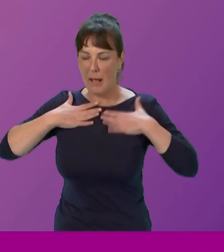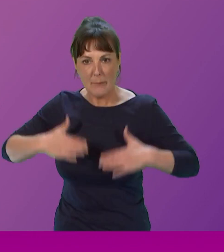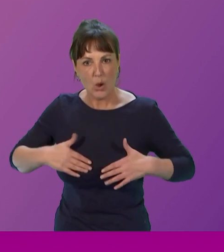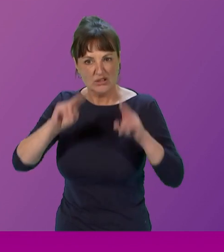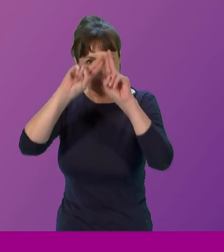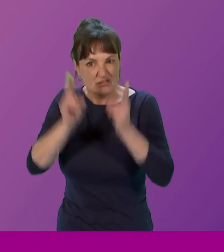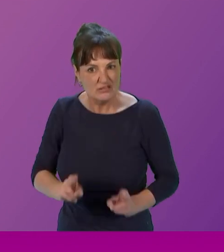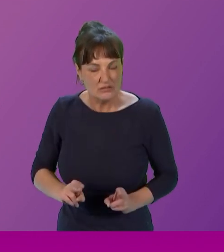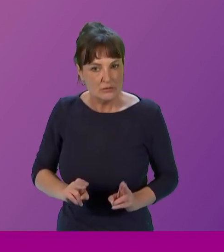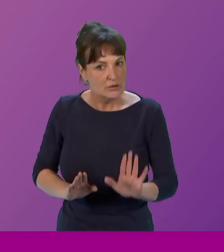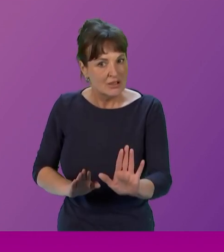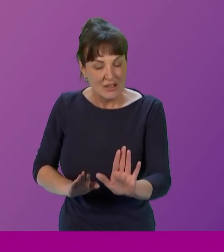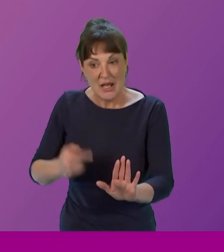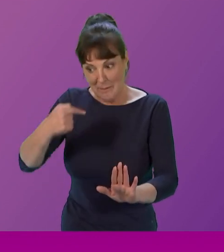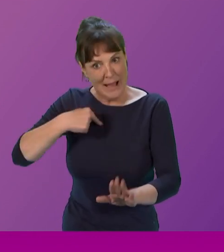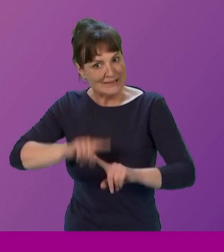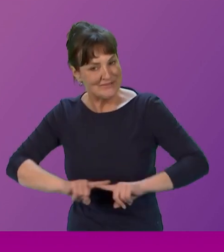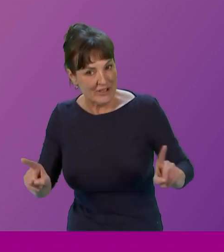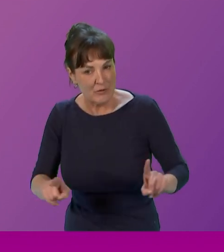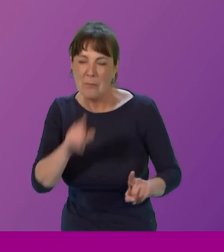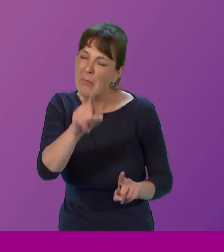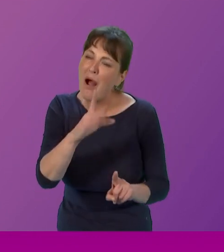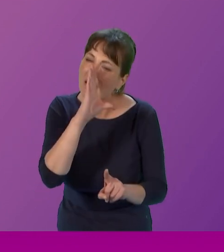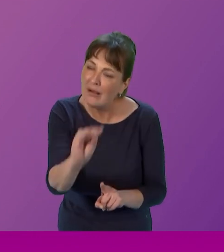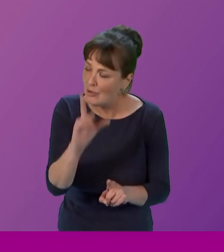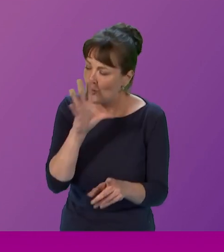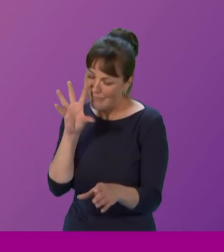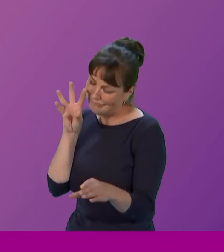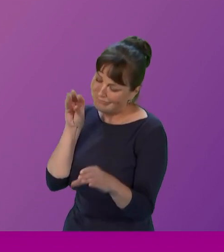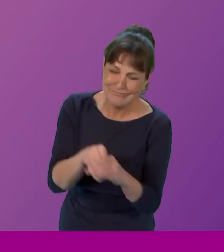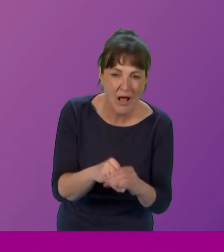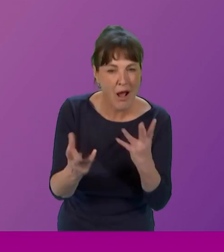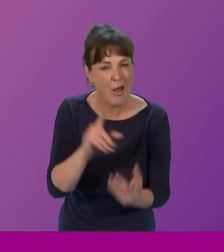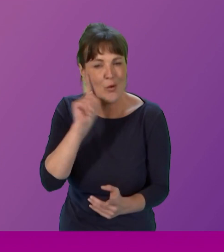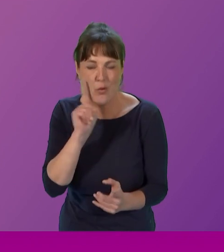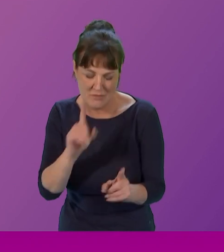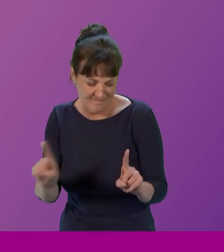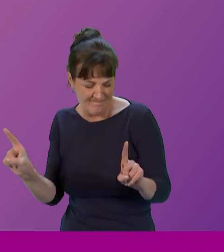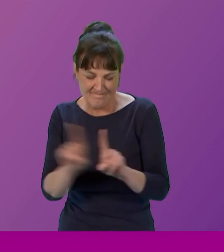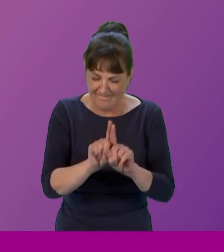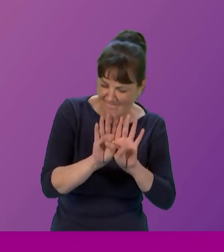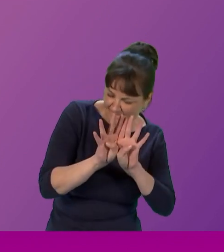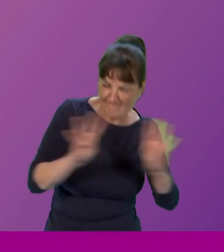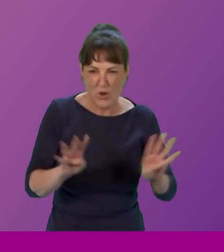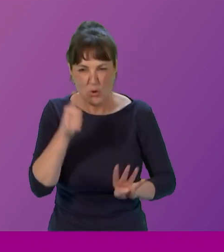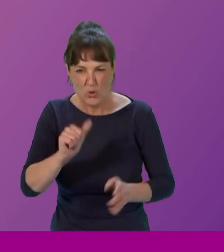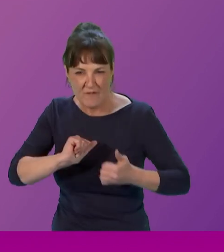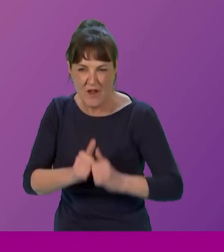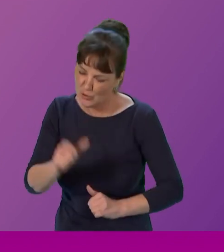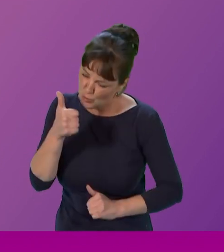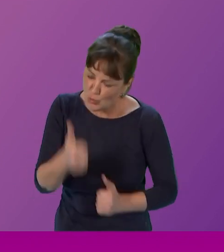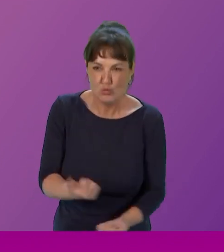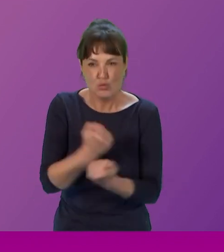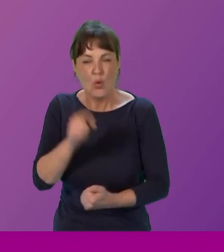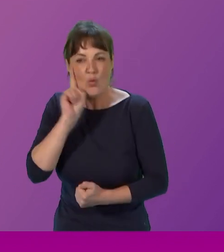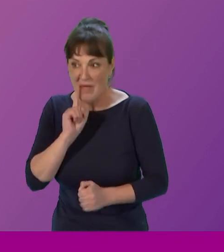so empower your life. Make sure you stand shoulder to shoulder with good comrades, good friends. You'll find them. Don't you worry. They'll be out there. We're